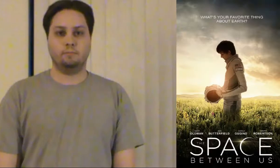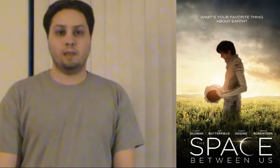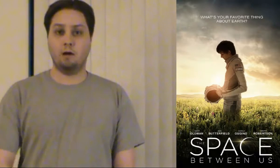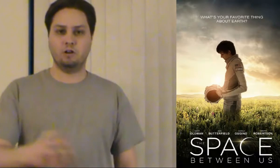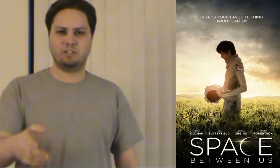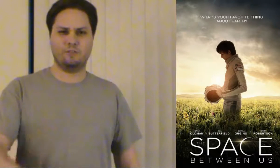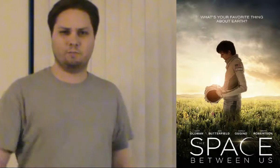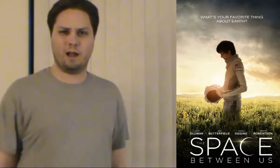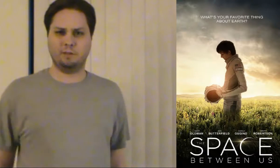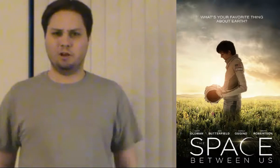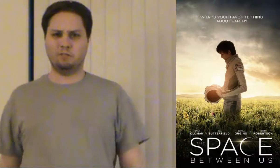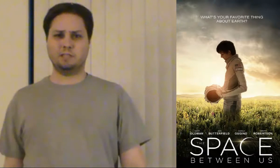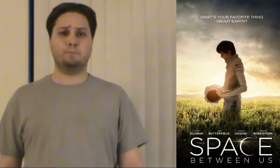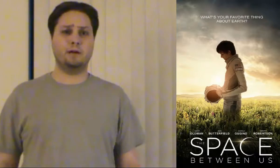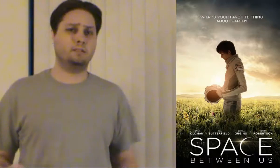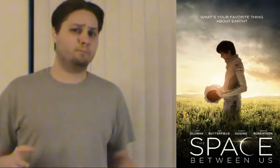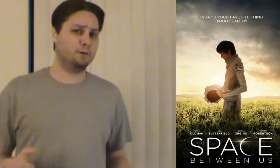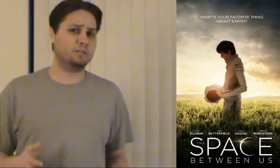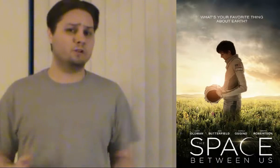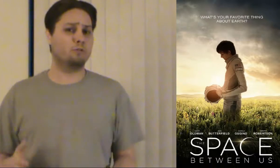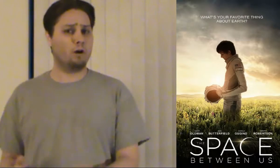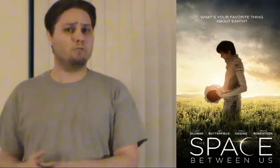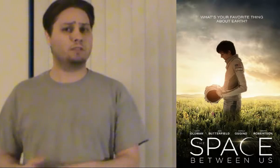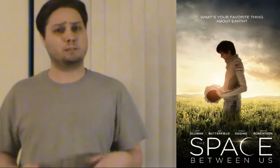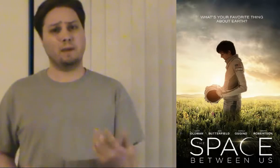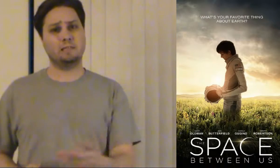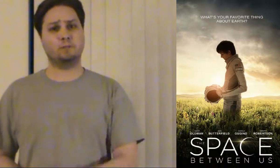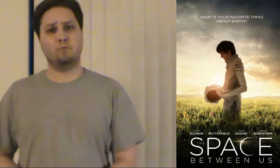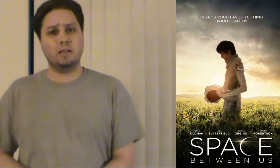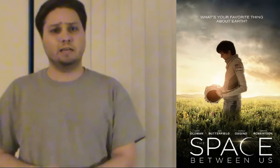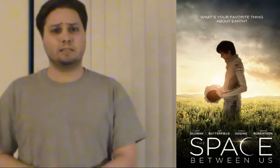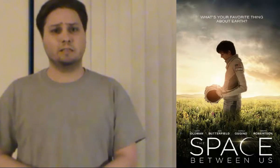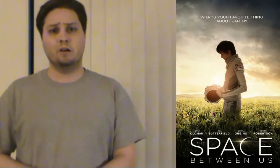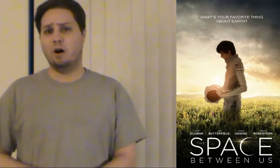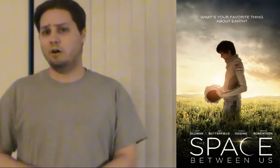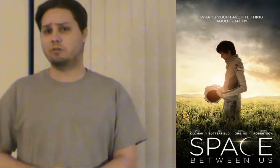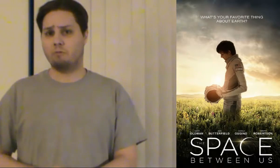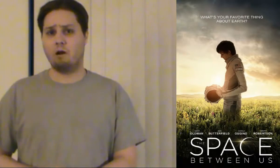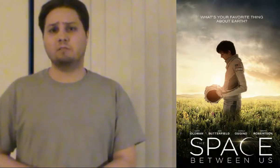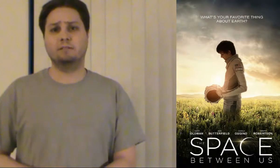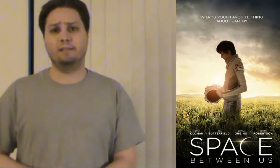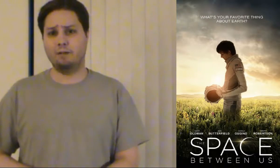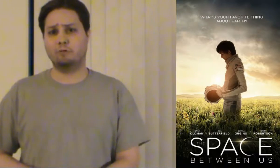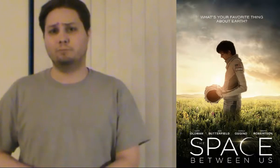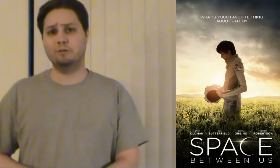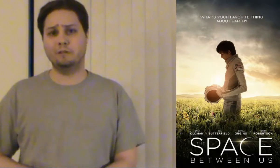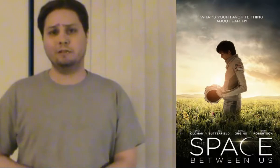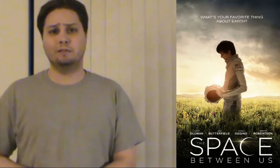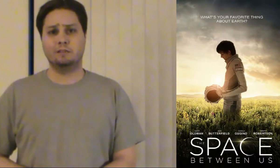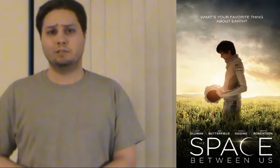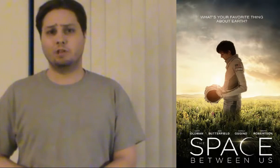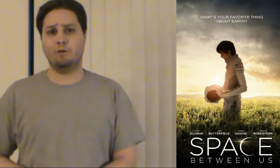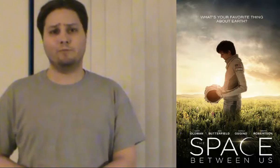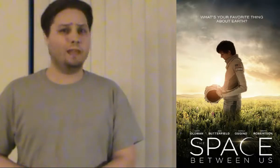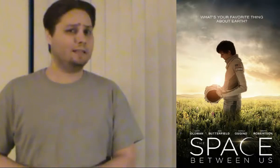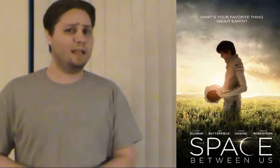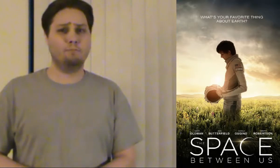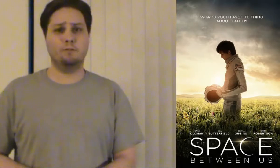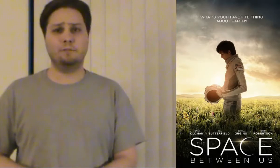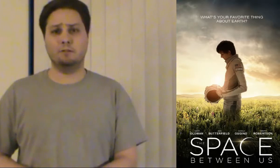Now, most of you probably know this, but the person who wrote The Space Between Us also wrote Collateral Beauty. So if you liked that movie,